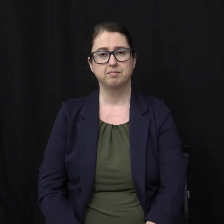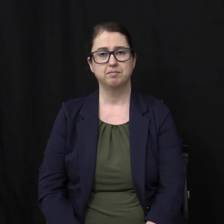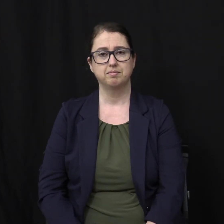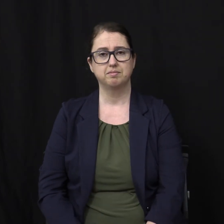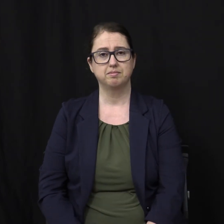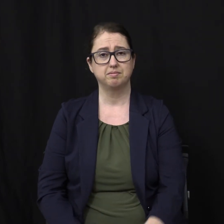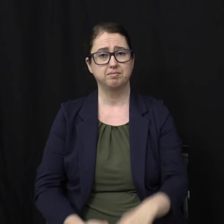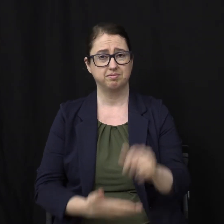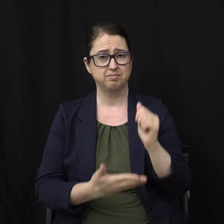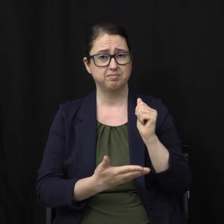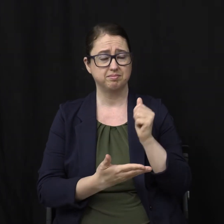Amen